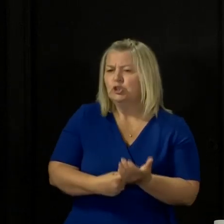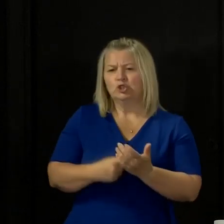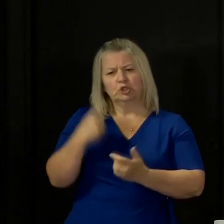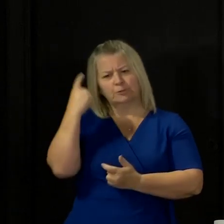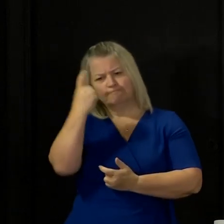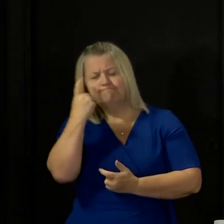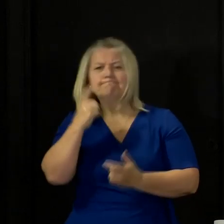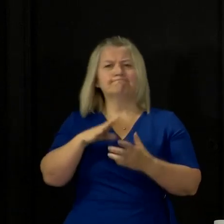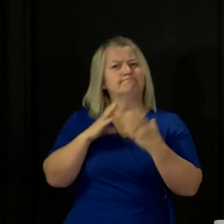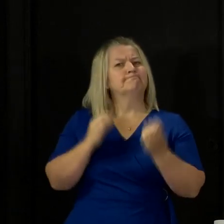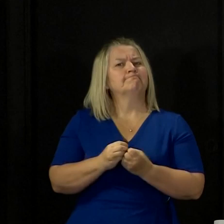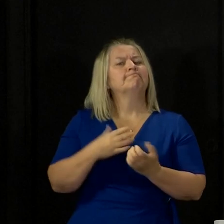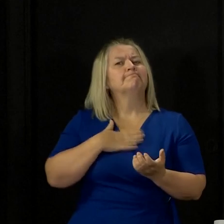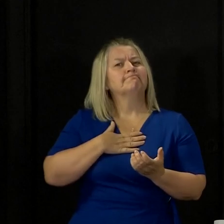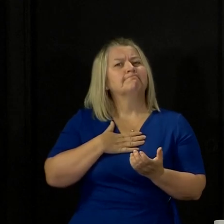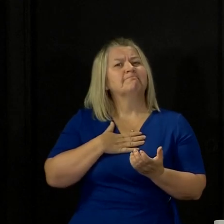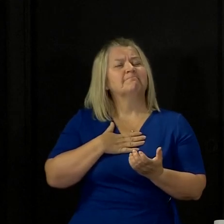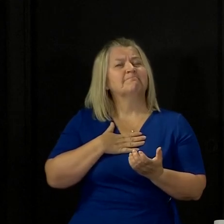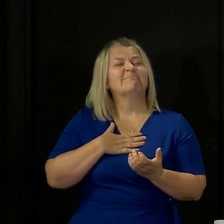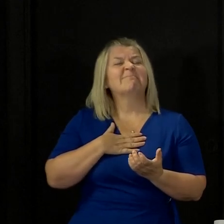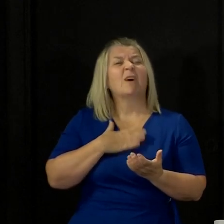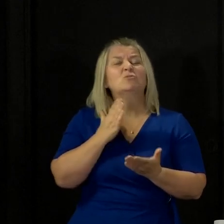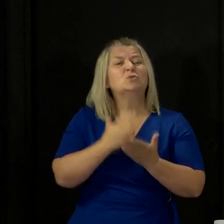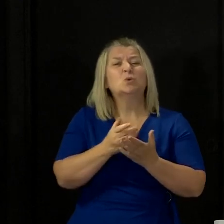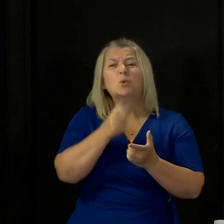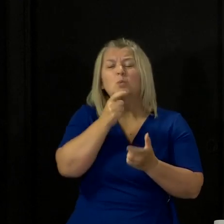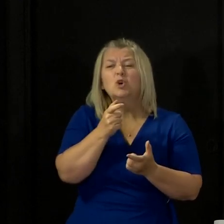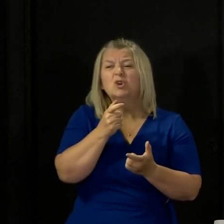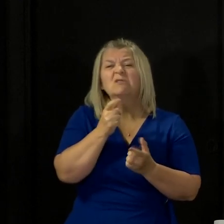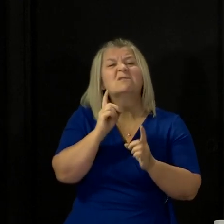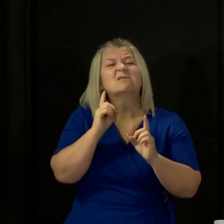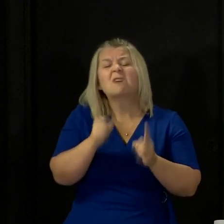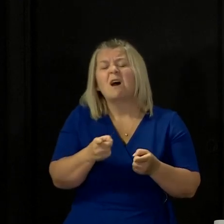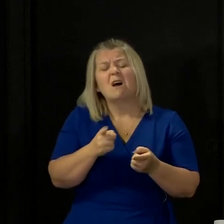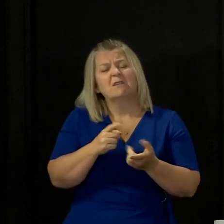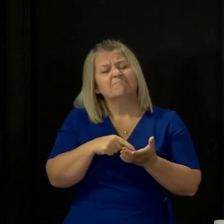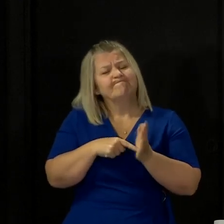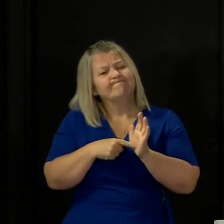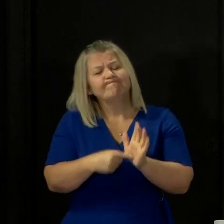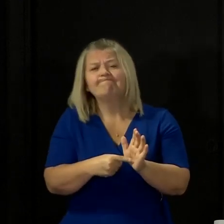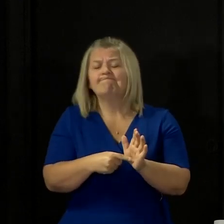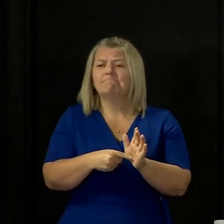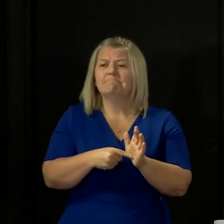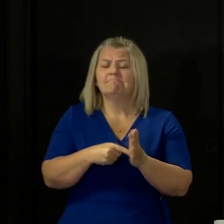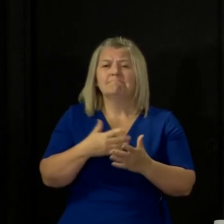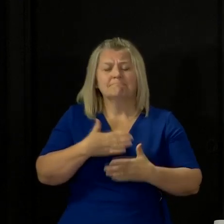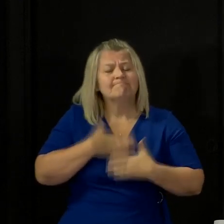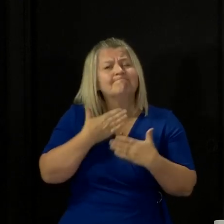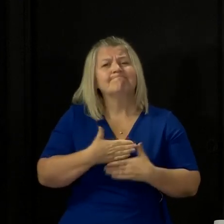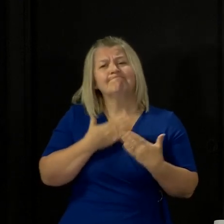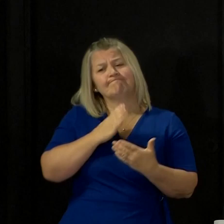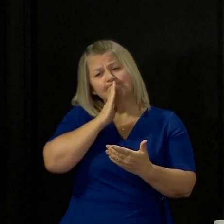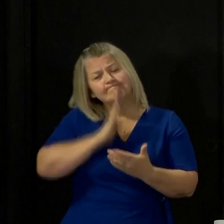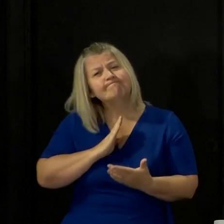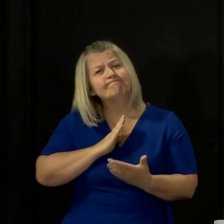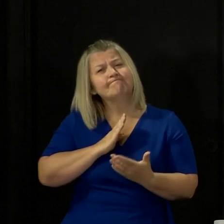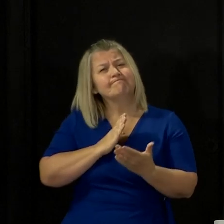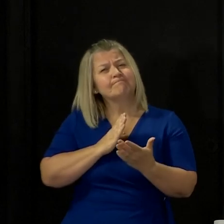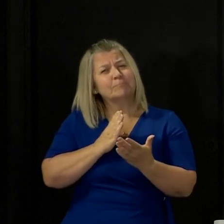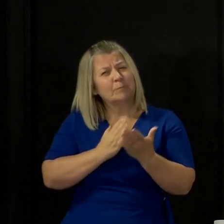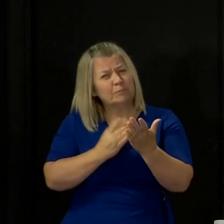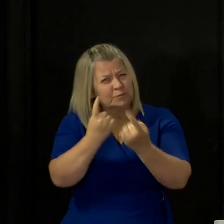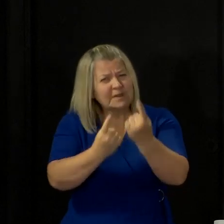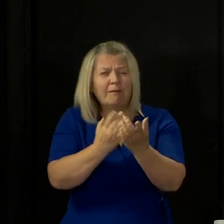And there are no words that will ever adequately express the sorrow I feel for all that you have gone through, or indeed the